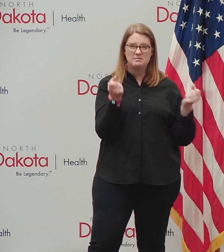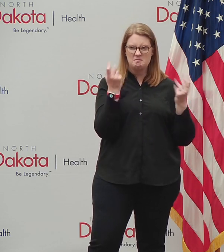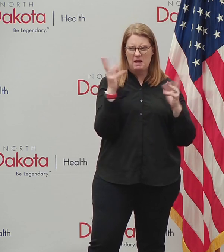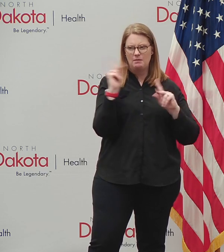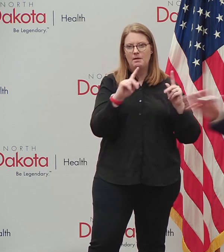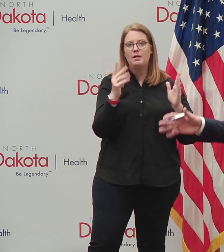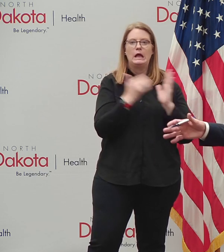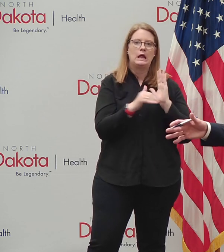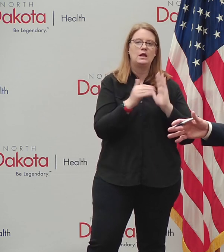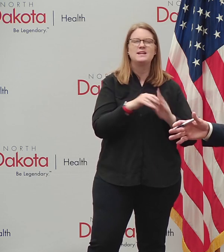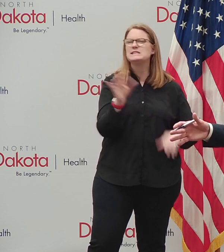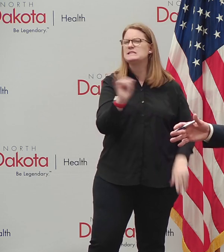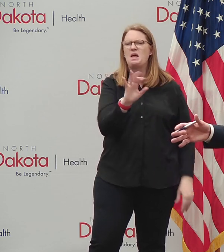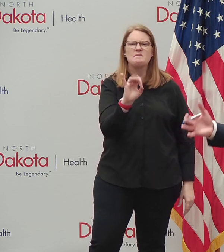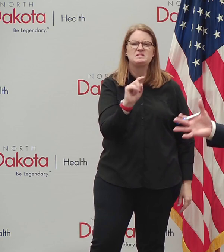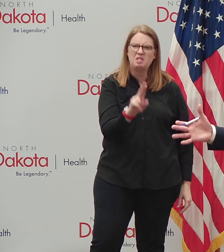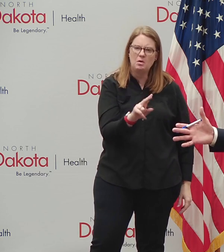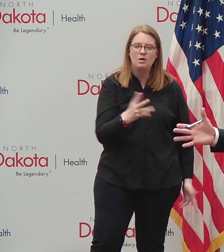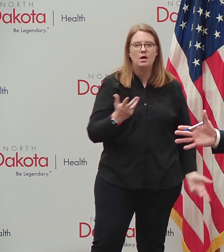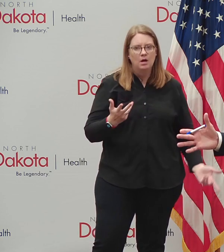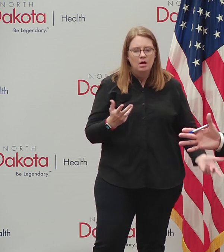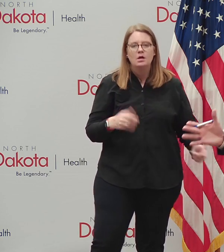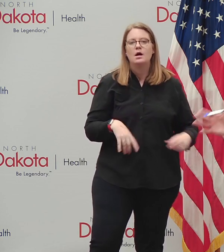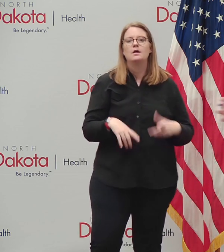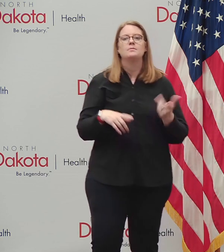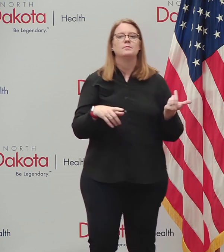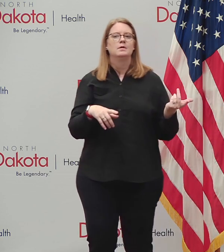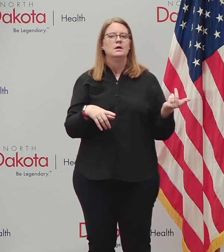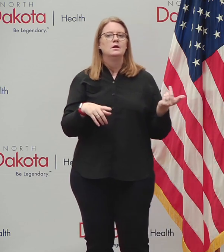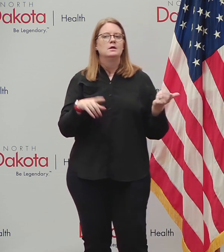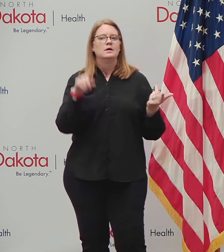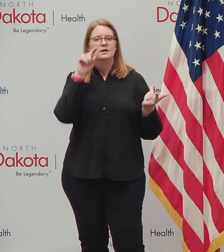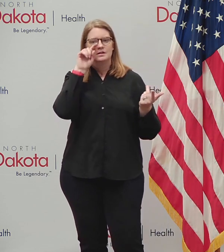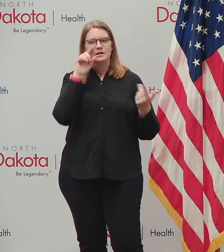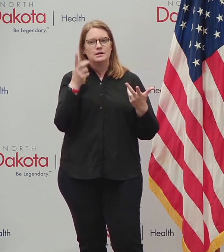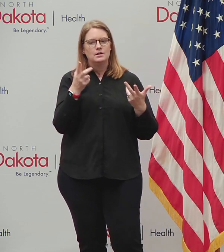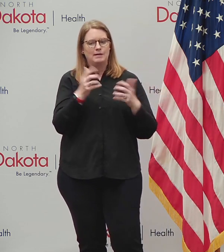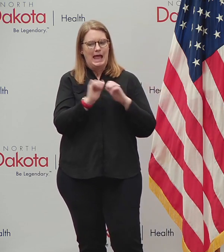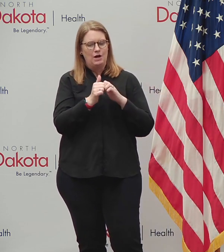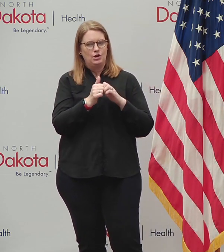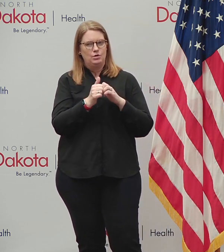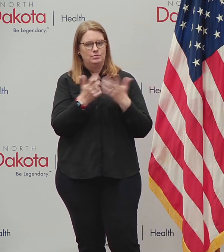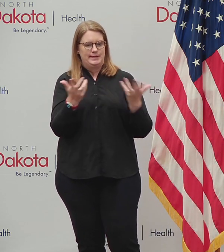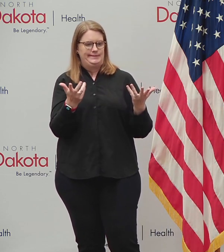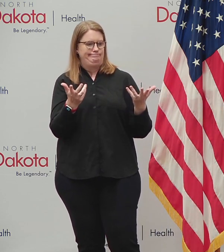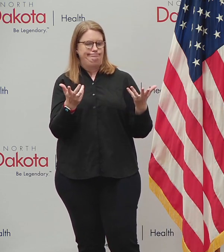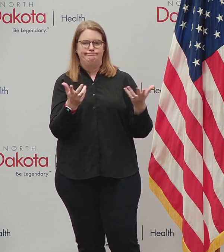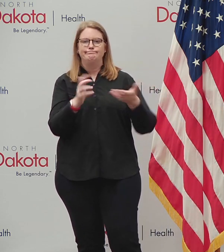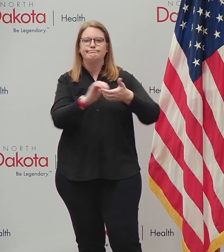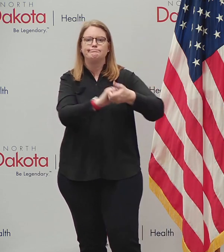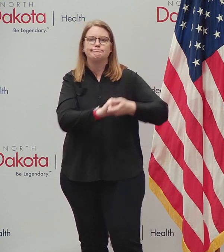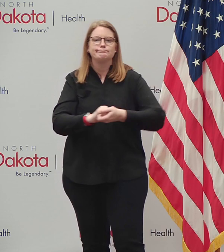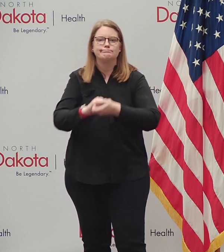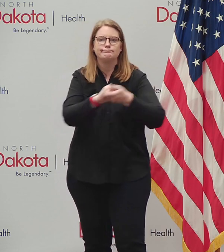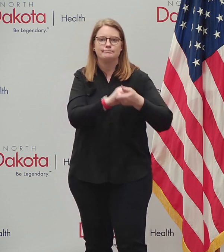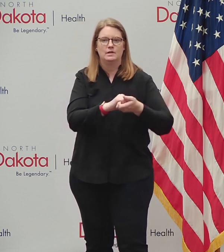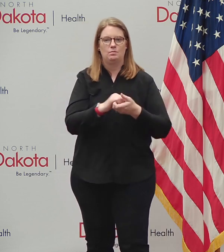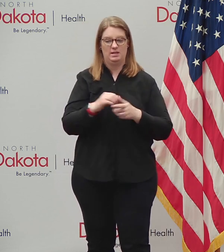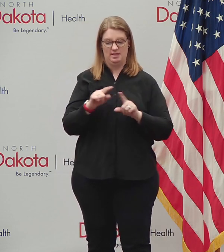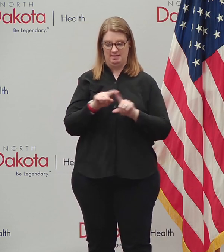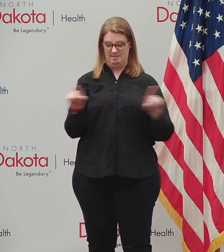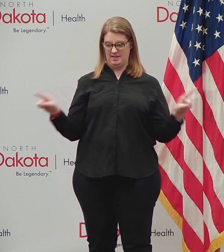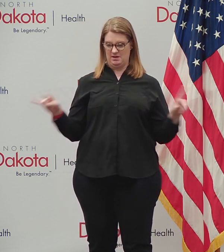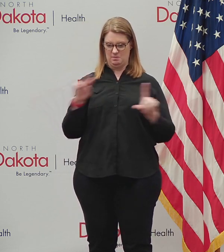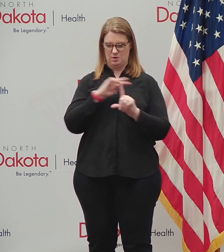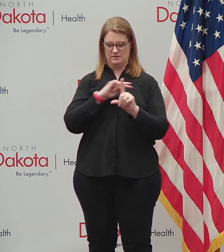when you've got people with widely different beliefs, know, how do you get a body of people moving forward when they're all starting from different points of points of view, that